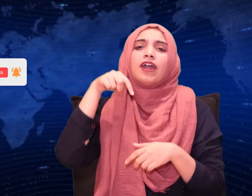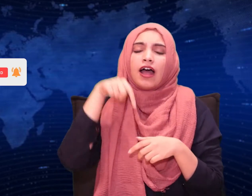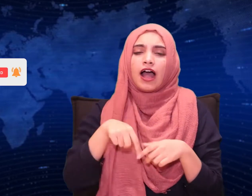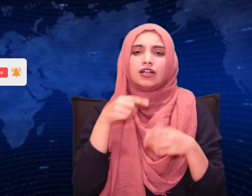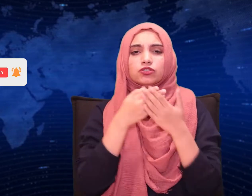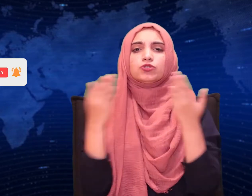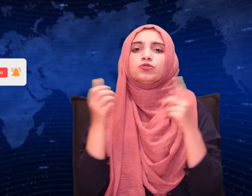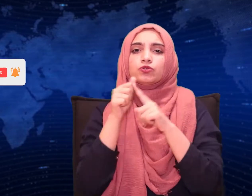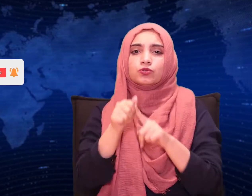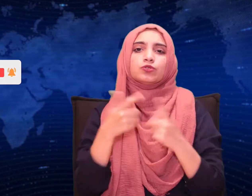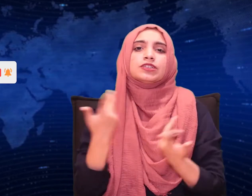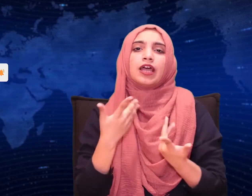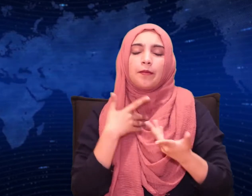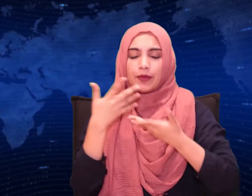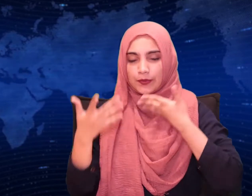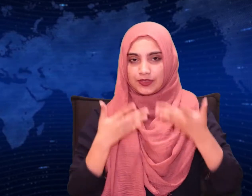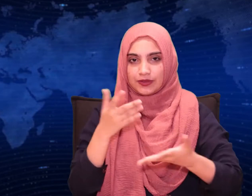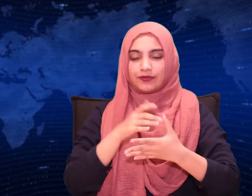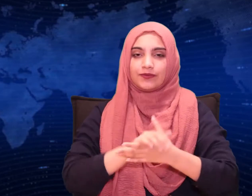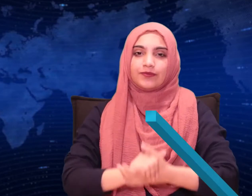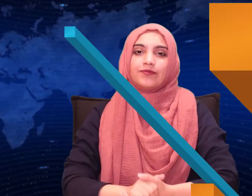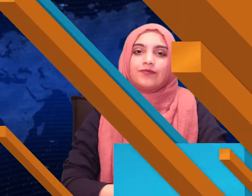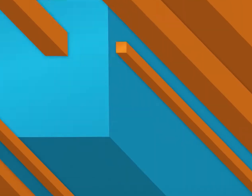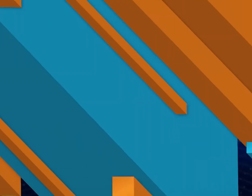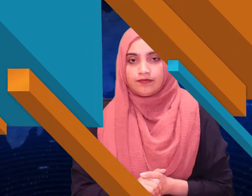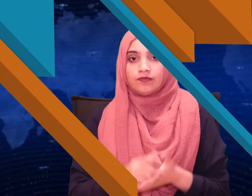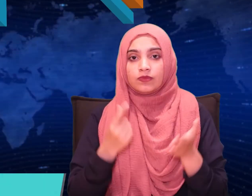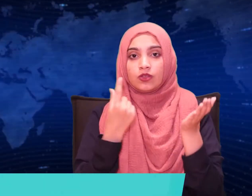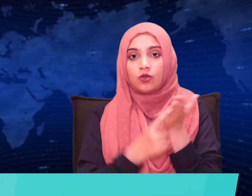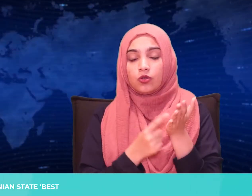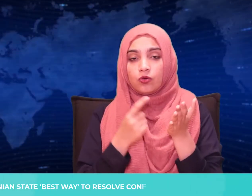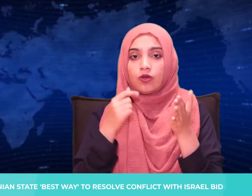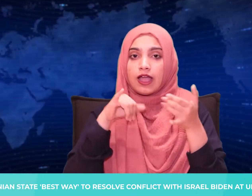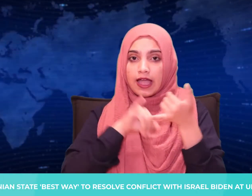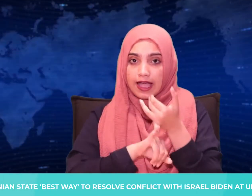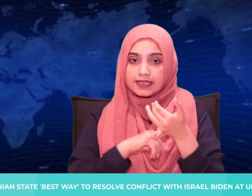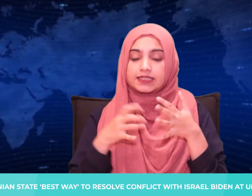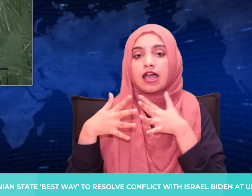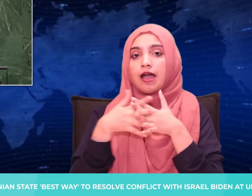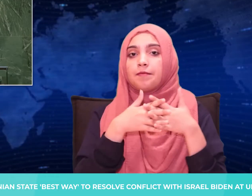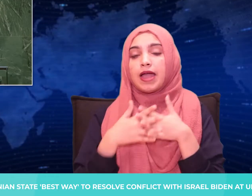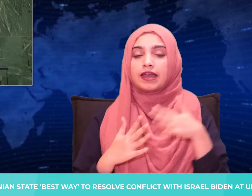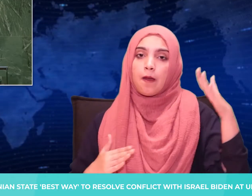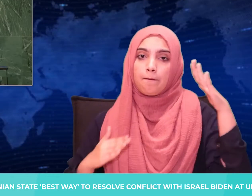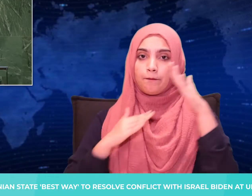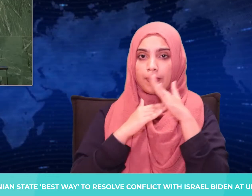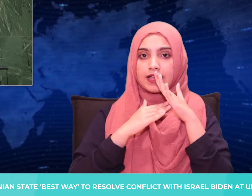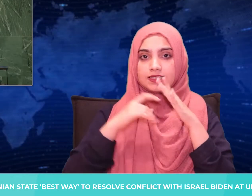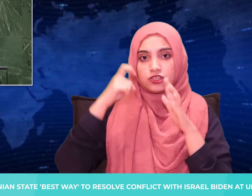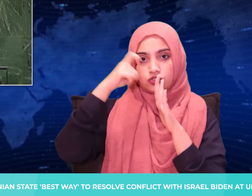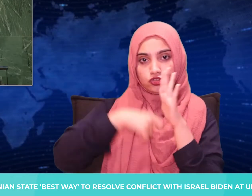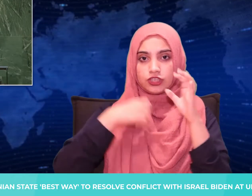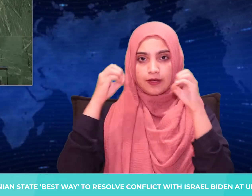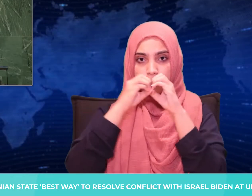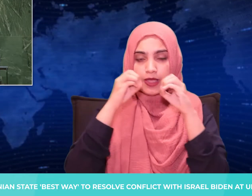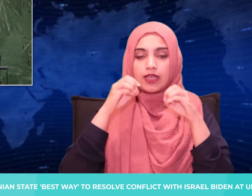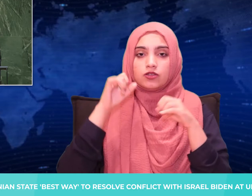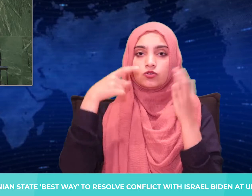these are today's top news. US President Joe Biden on Tuesday said that a sovereign